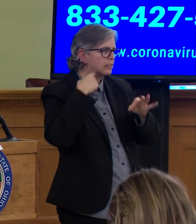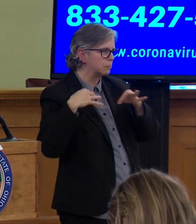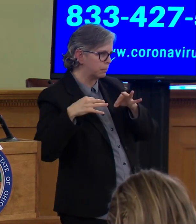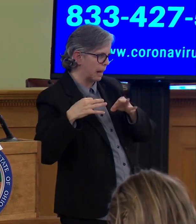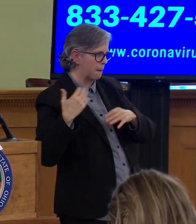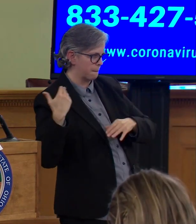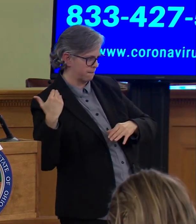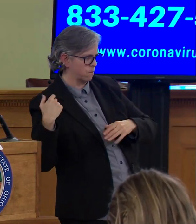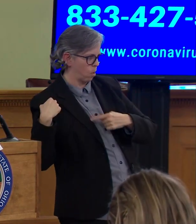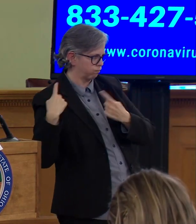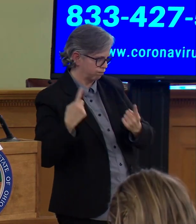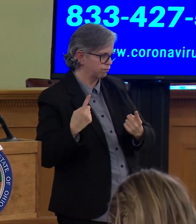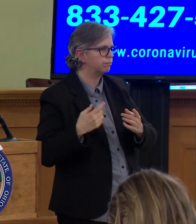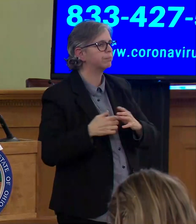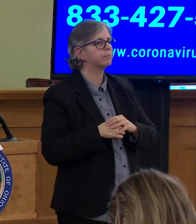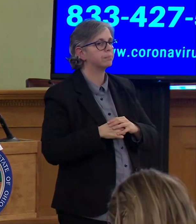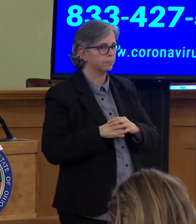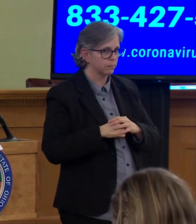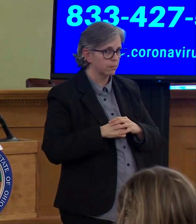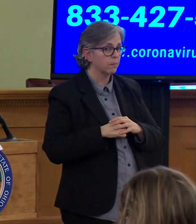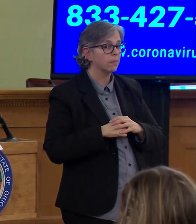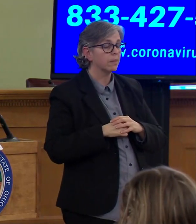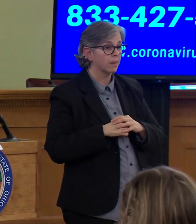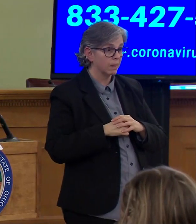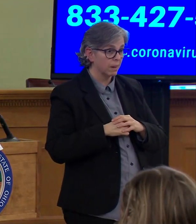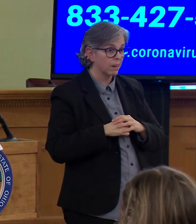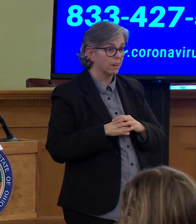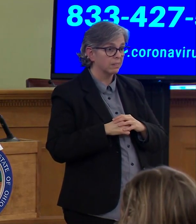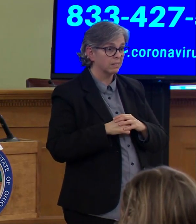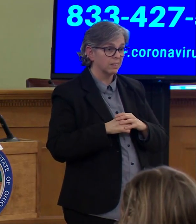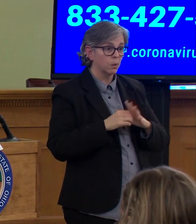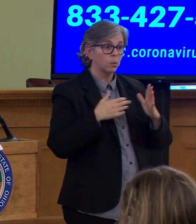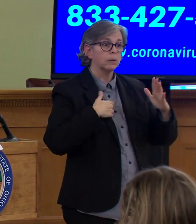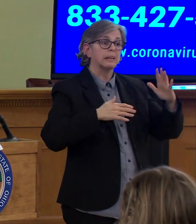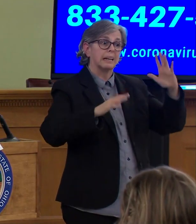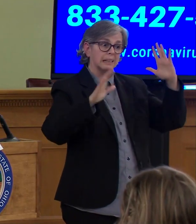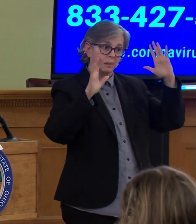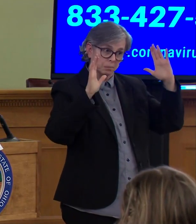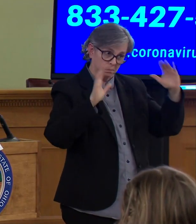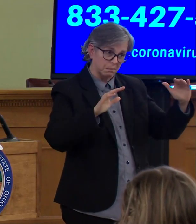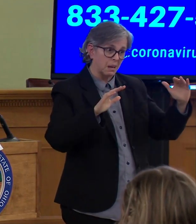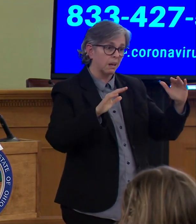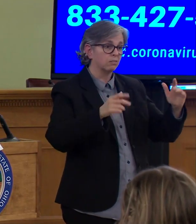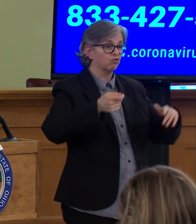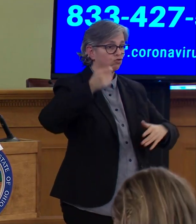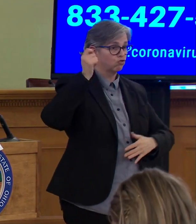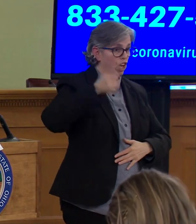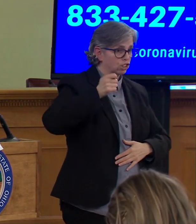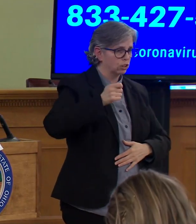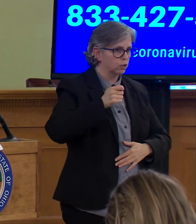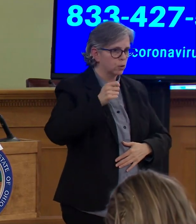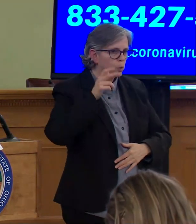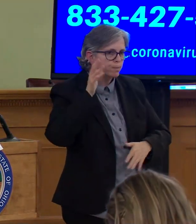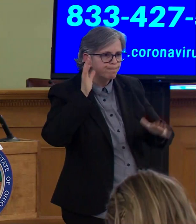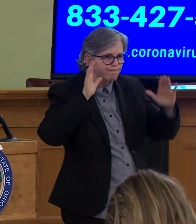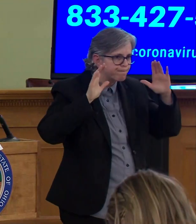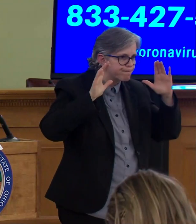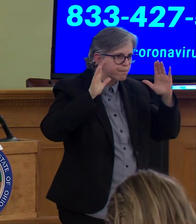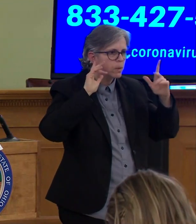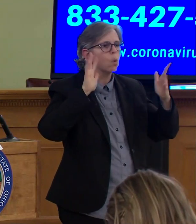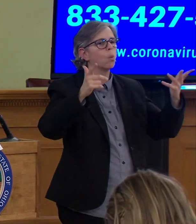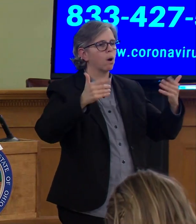I would anticipate that the judge would hold a hearing, and we would then move on from there.